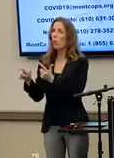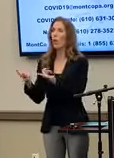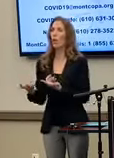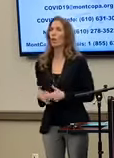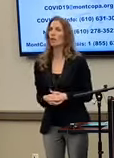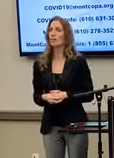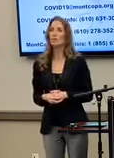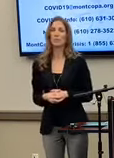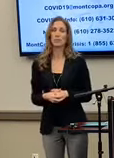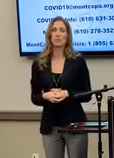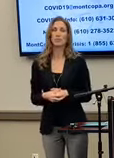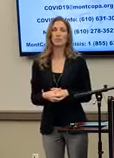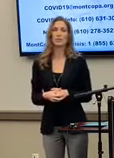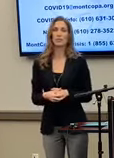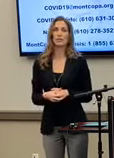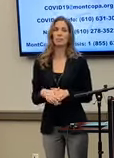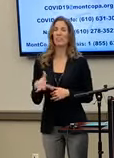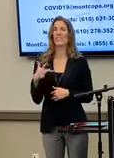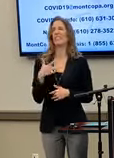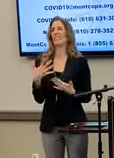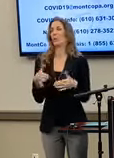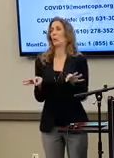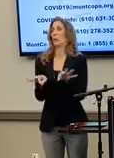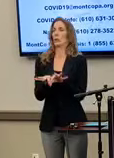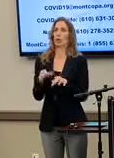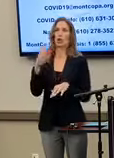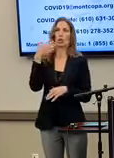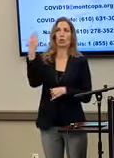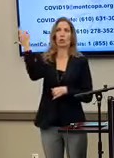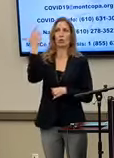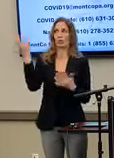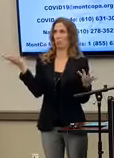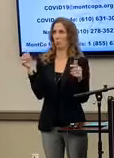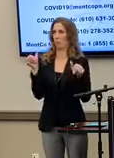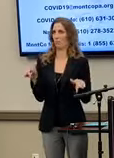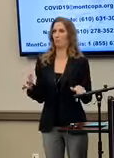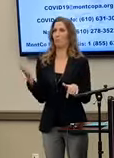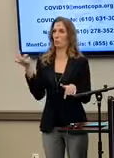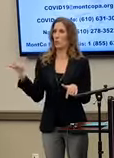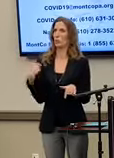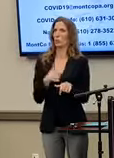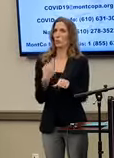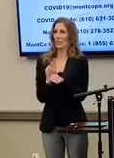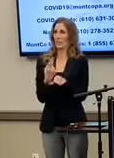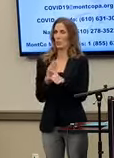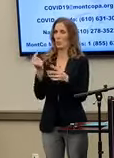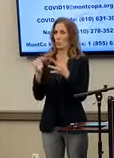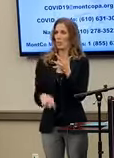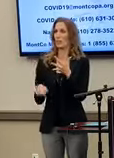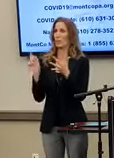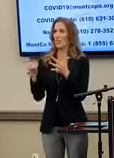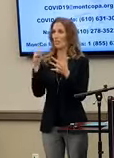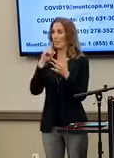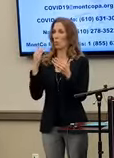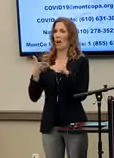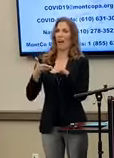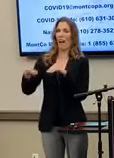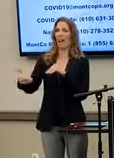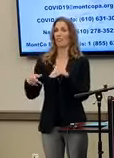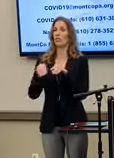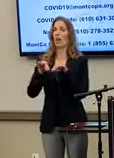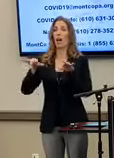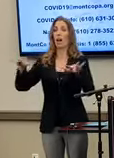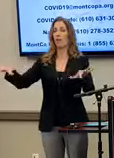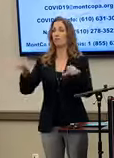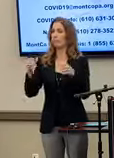And I can't think of a better reason for you to participate than the resources that we are going to need on the other side of this pandemic